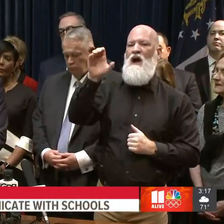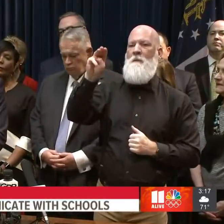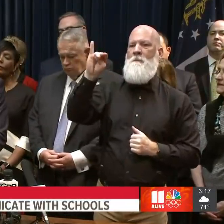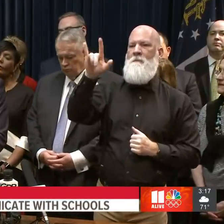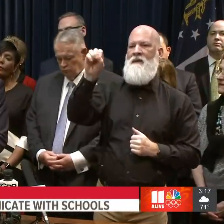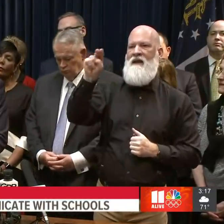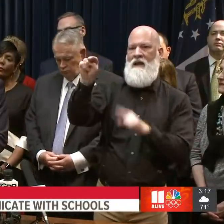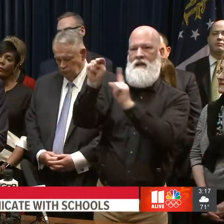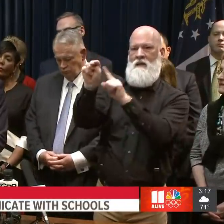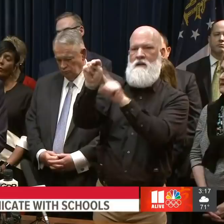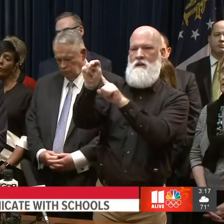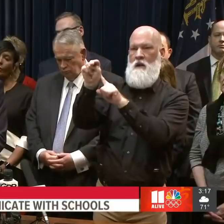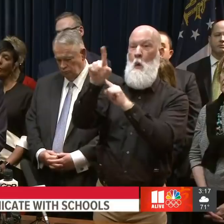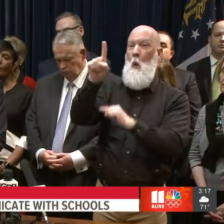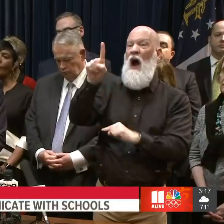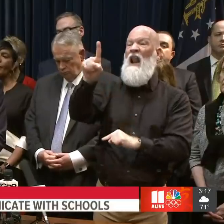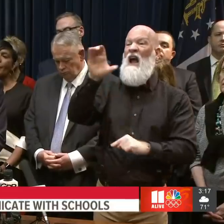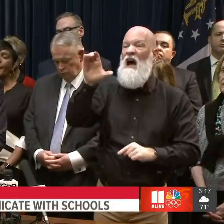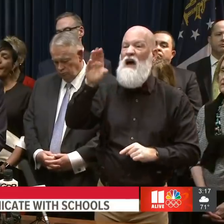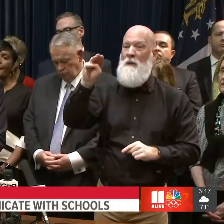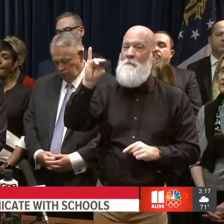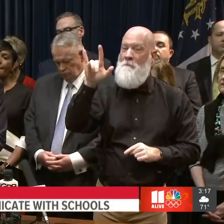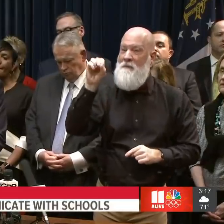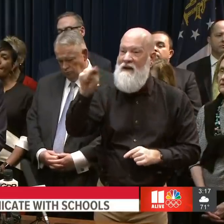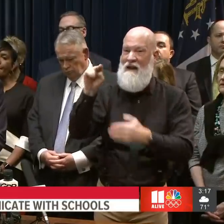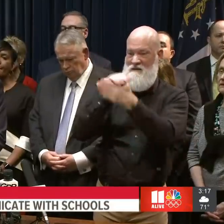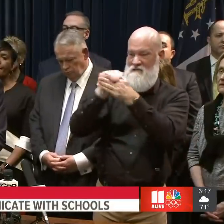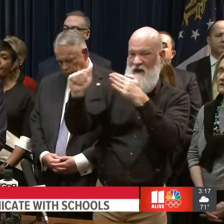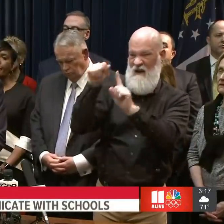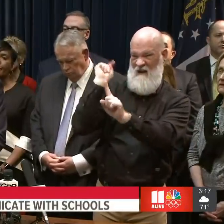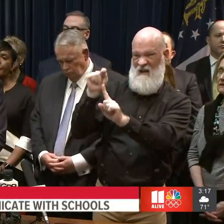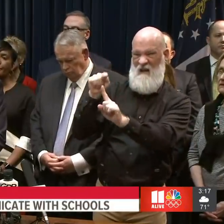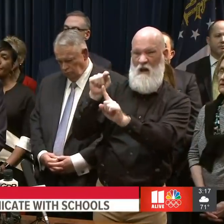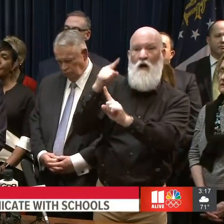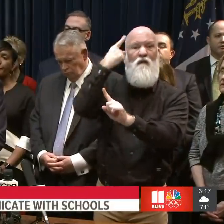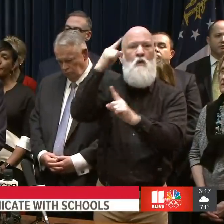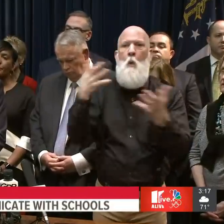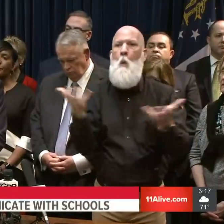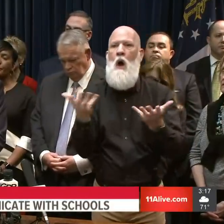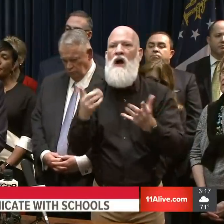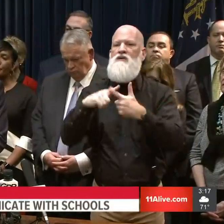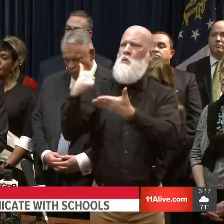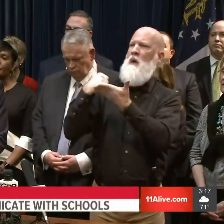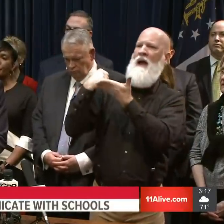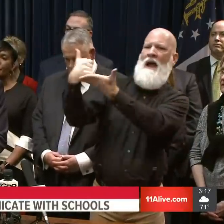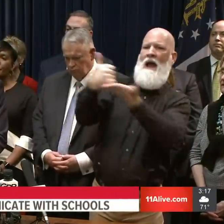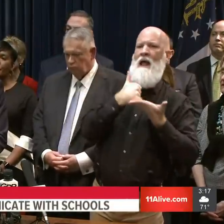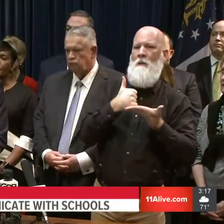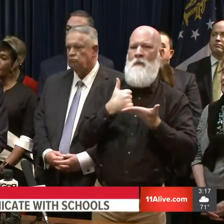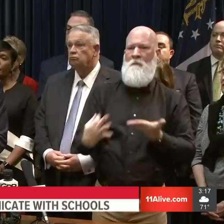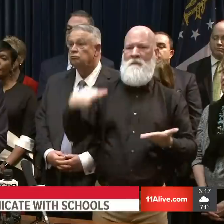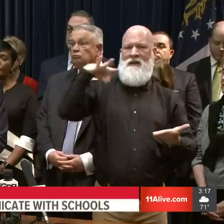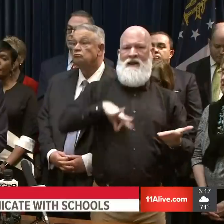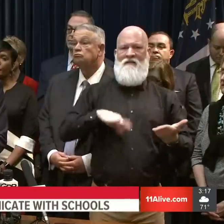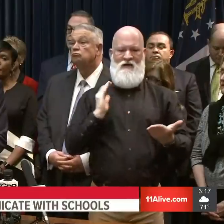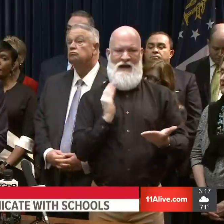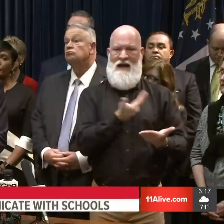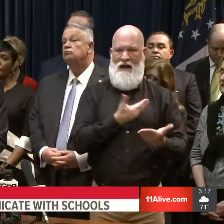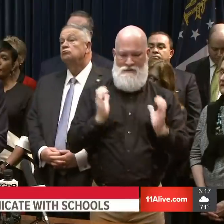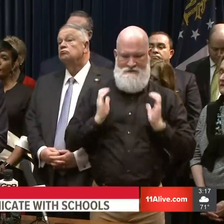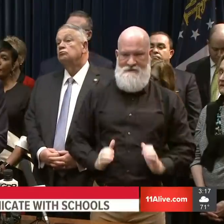thoroughly prevent the spread of the virus within our borders, which is critical to keeping our citizens safe, maintained,